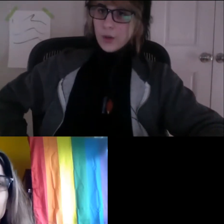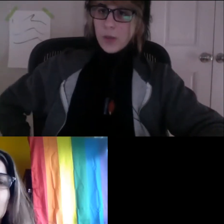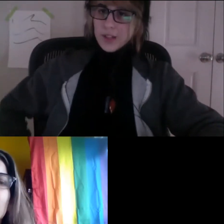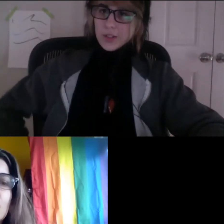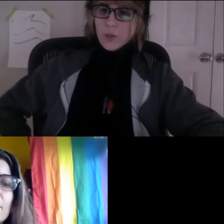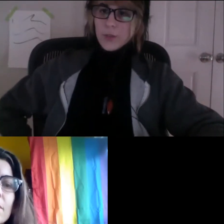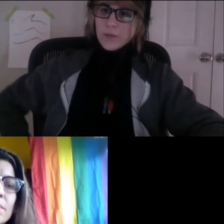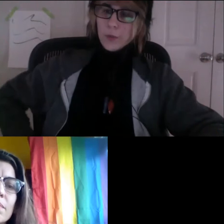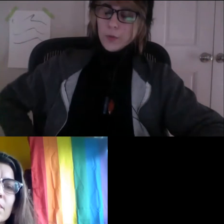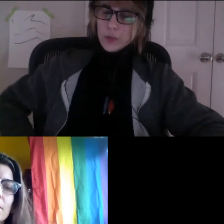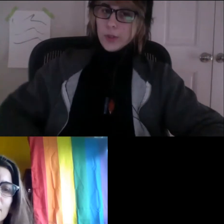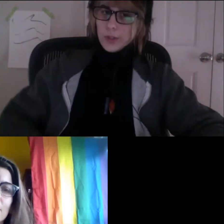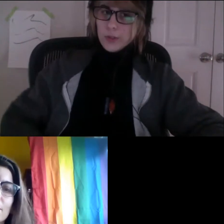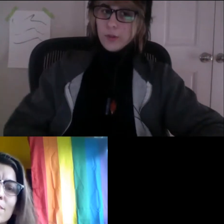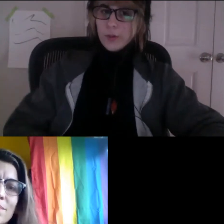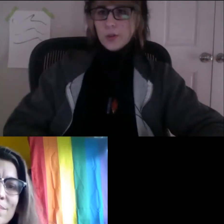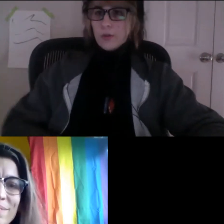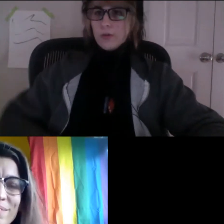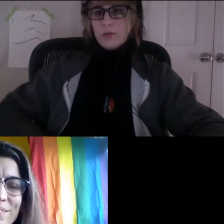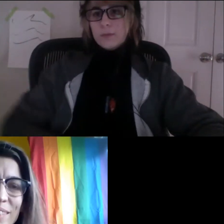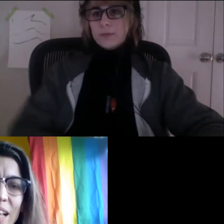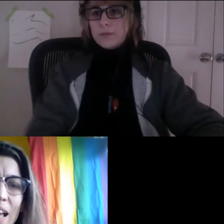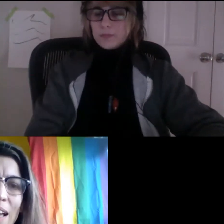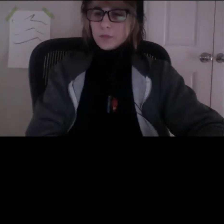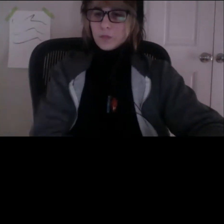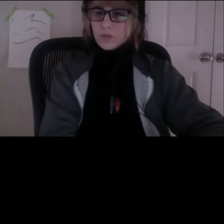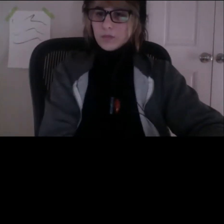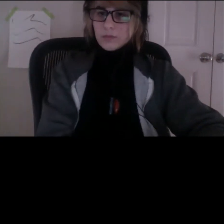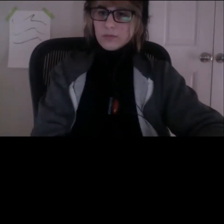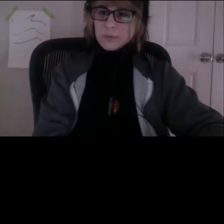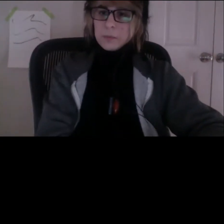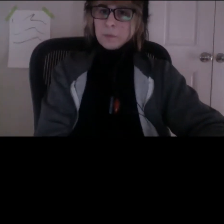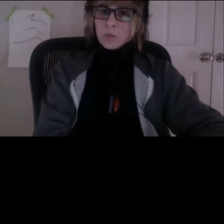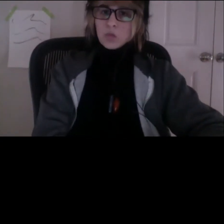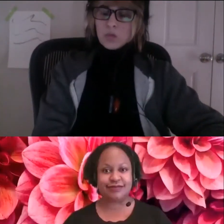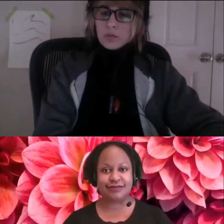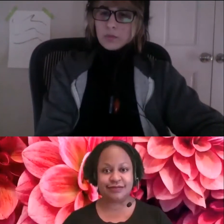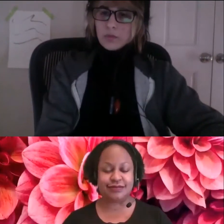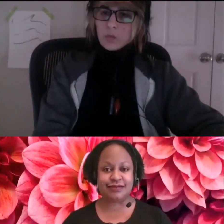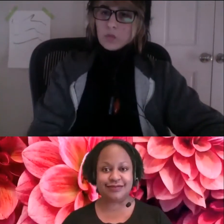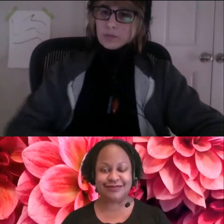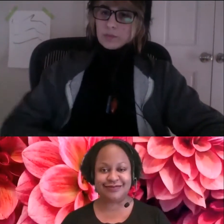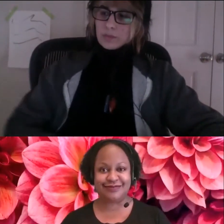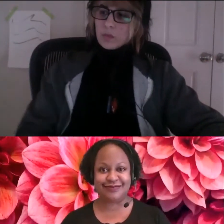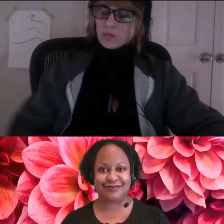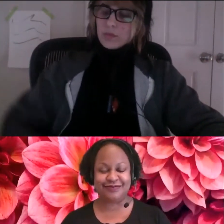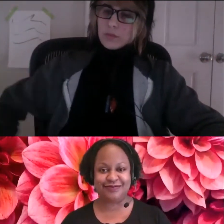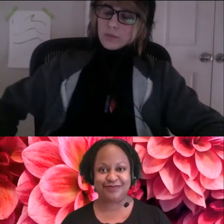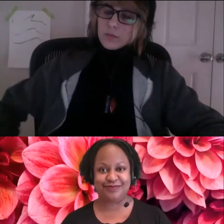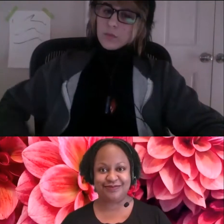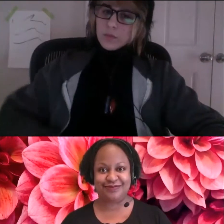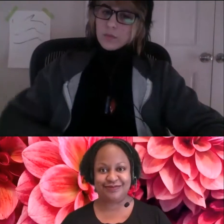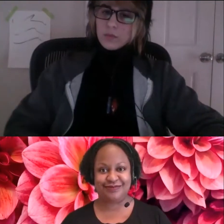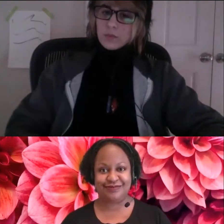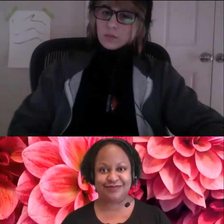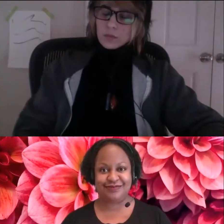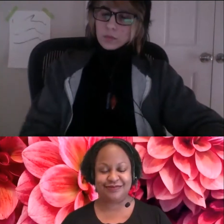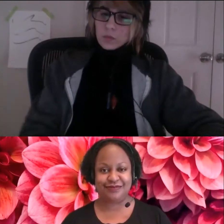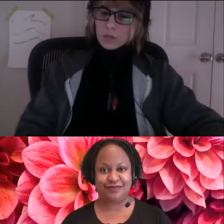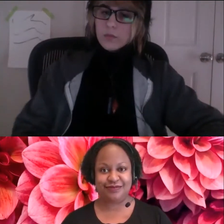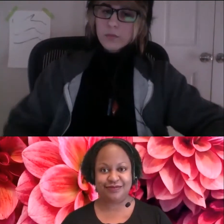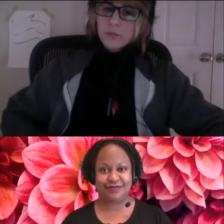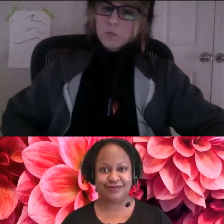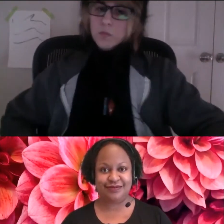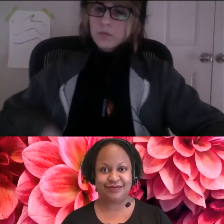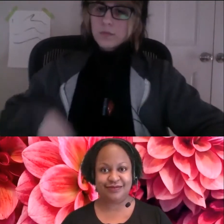yeah. And so I'll pass it over to, for Victoria to do her intro. Um, so my name is Victoria Ann Warner. I'm the research coordinator at